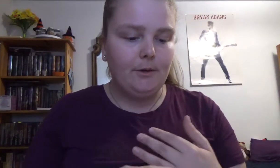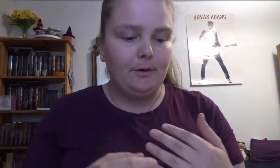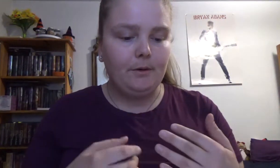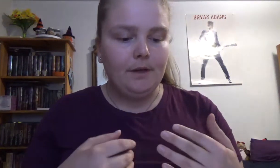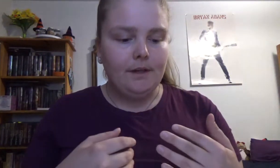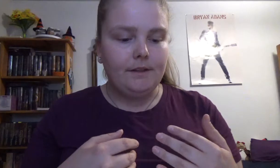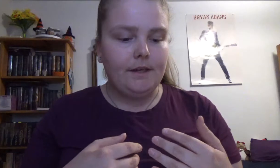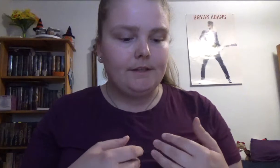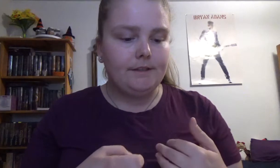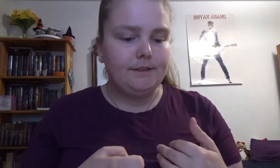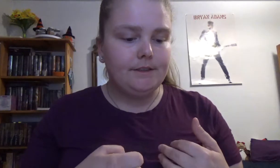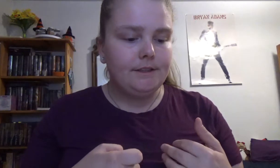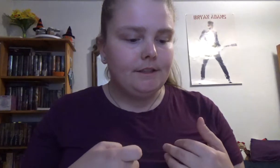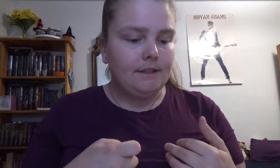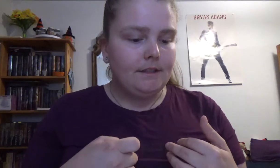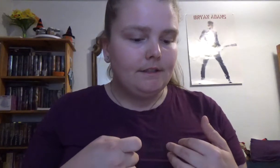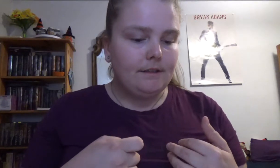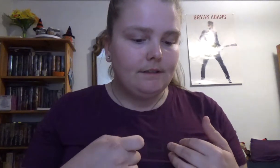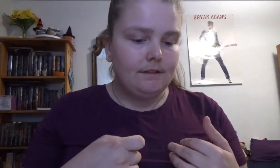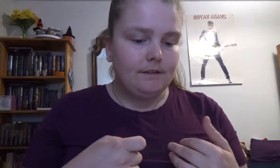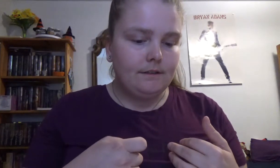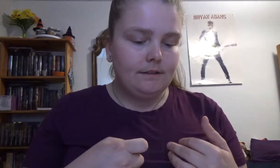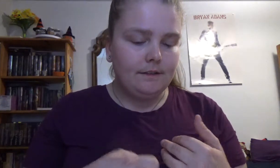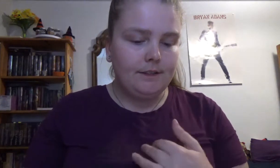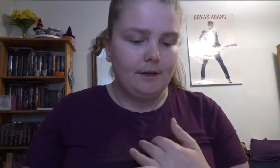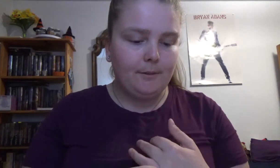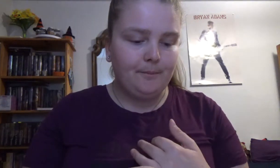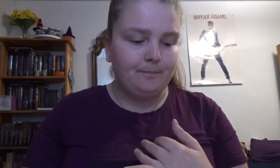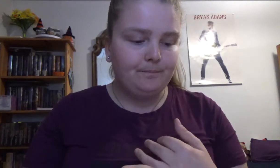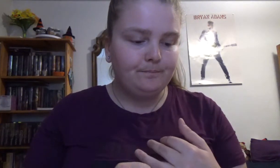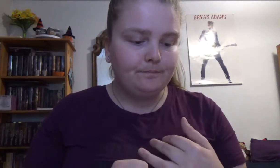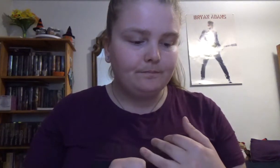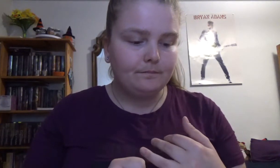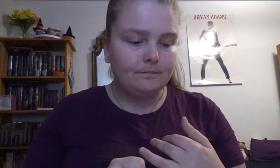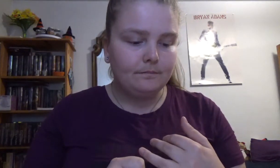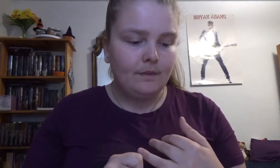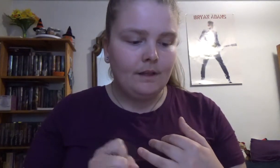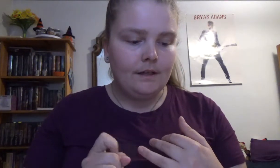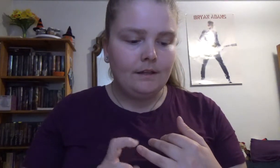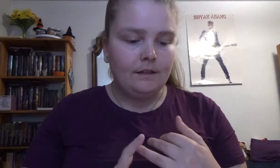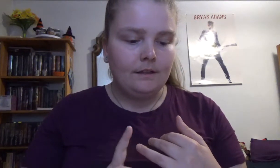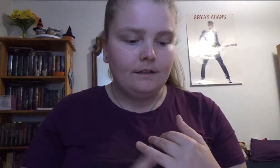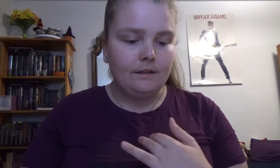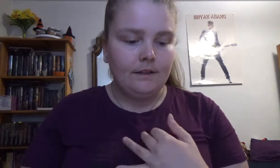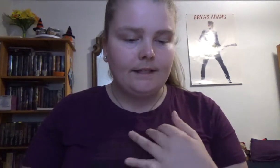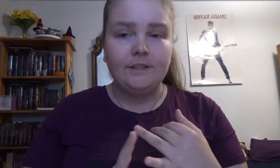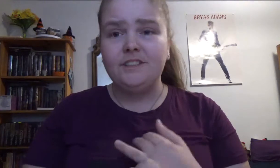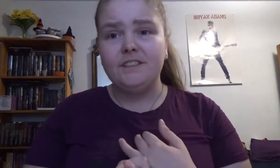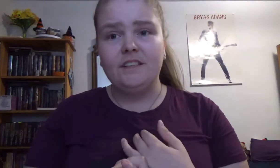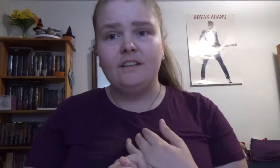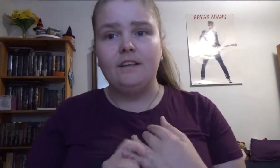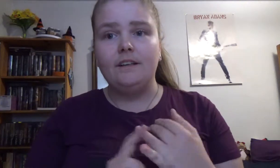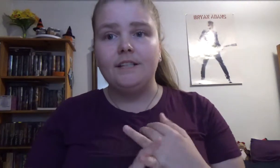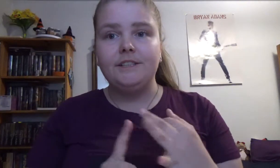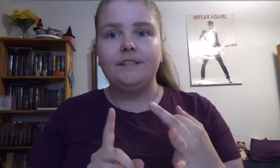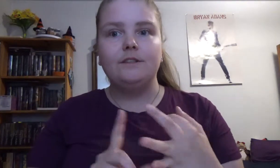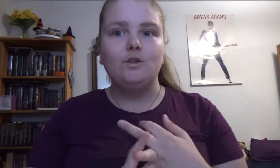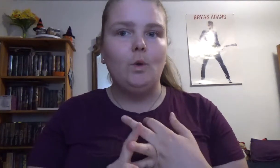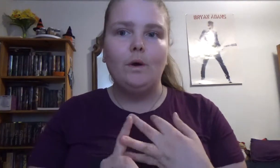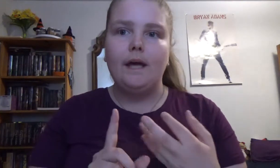there's some like there's the lesson toolkit